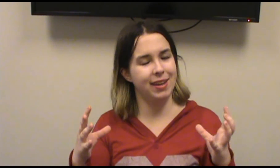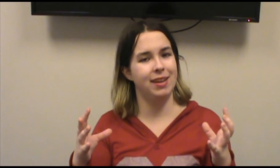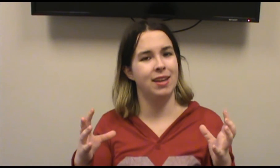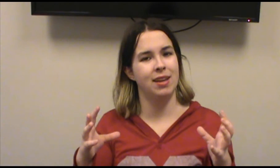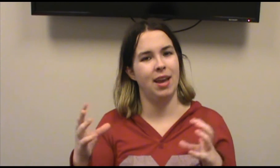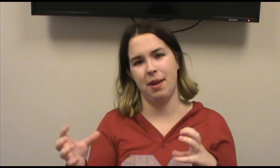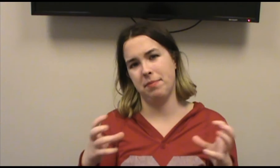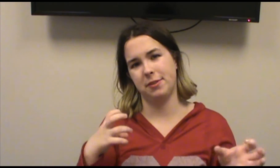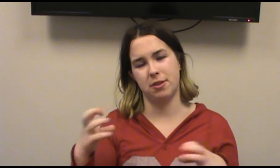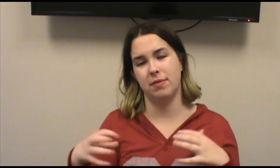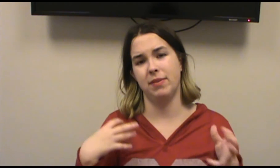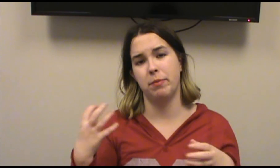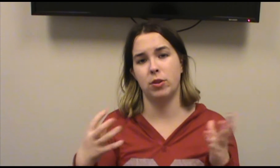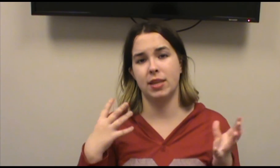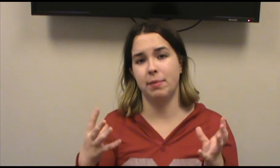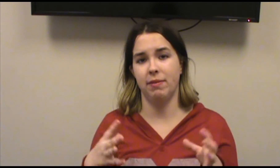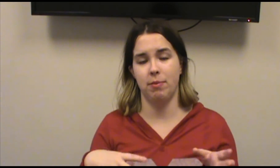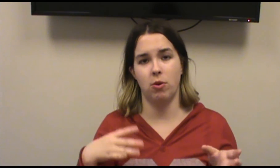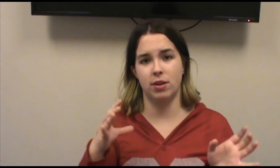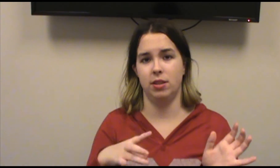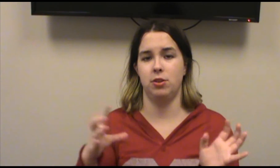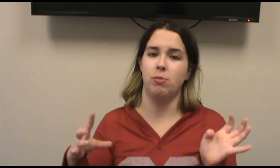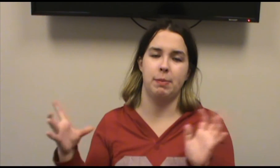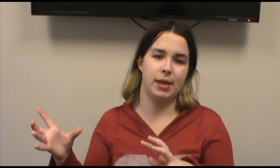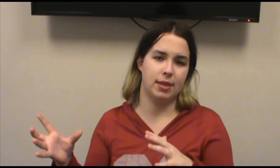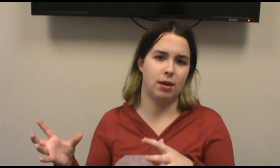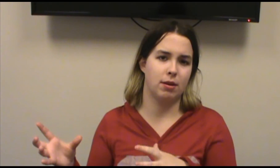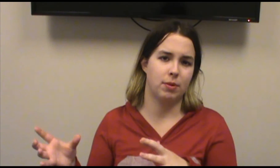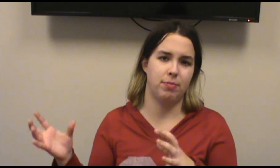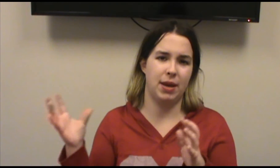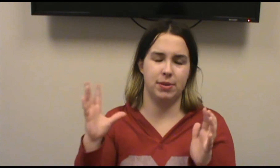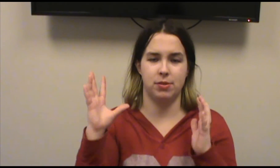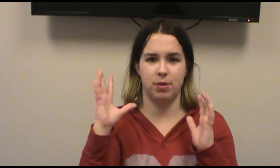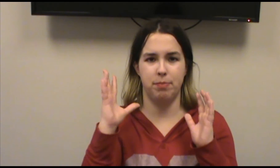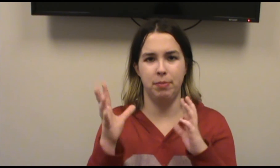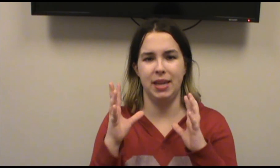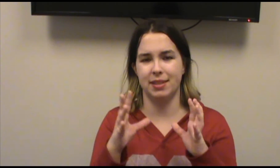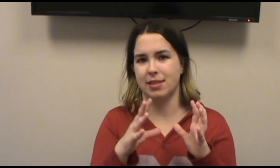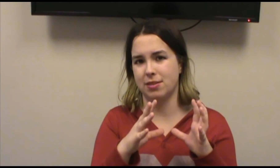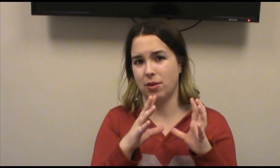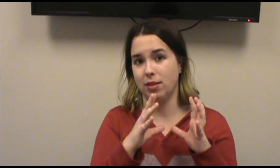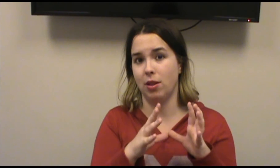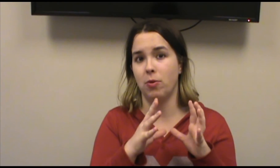and sort of molding them even more into the two people that they are with Penguin sort of being this sort of lone